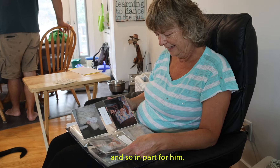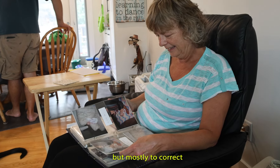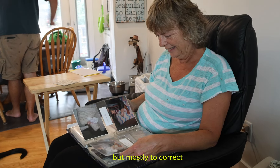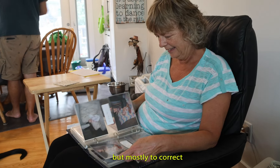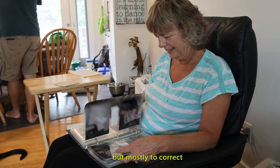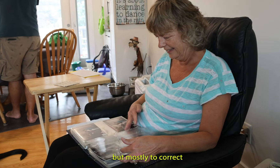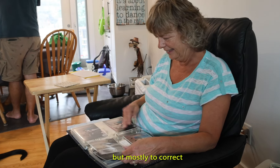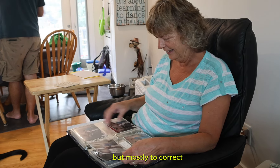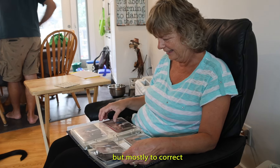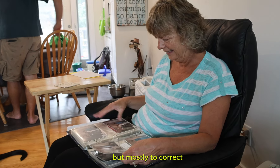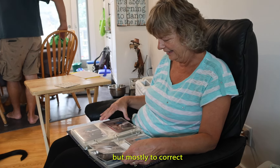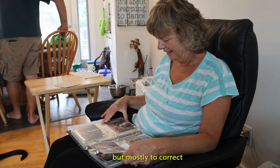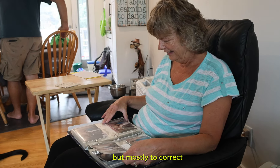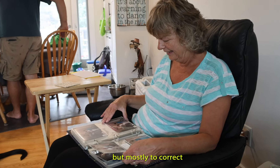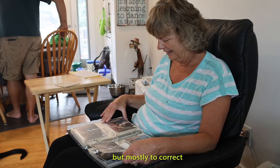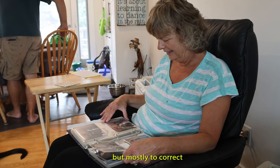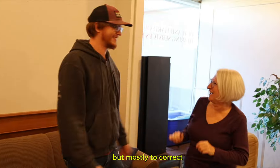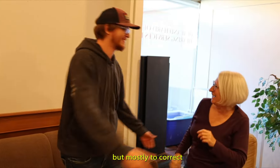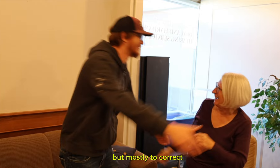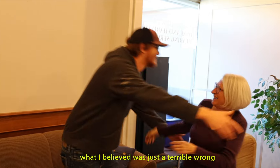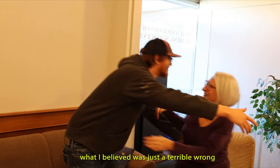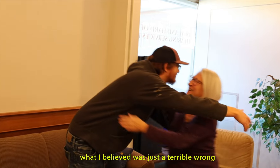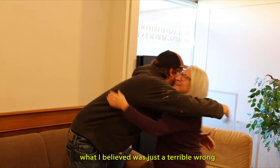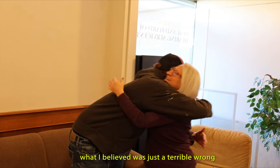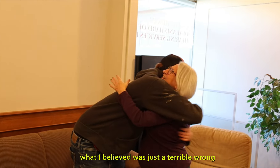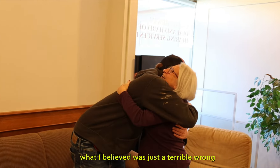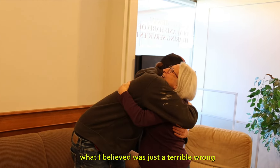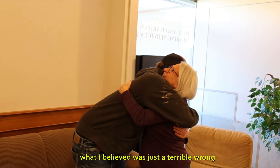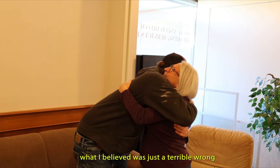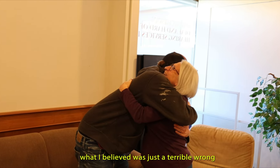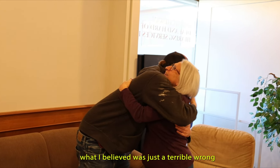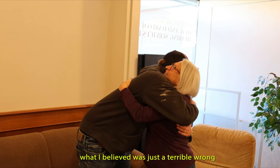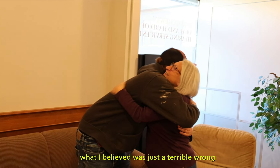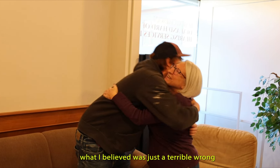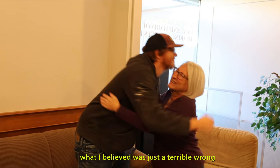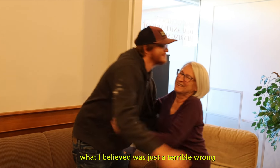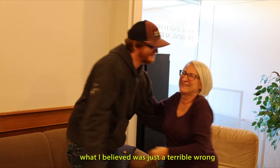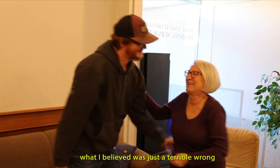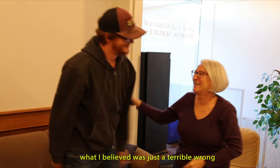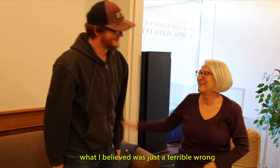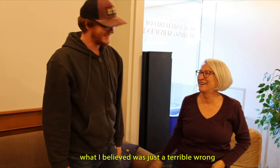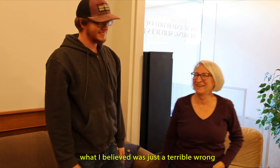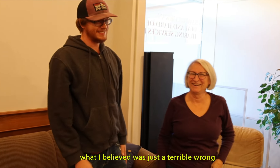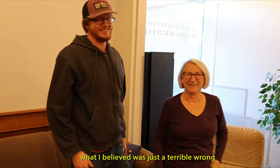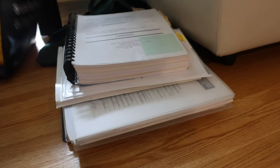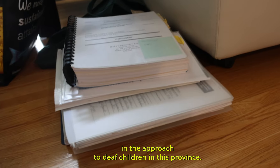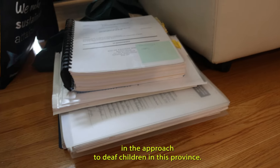but mostly to correct what I believed was just a terrible wrong in